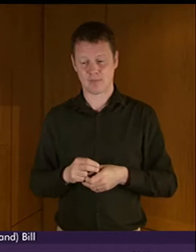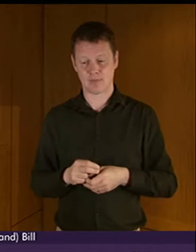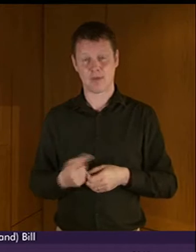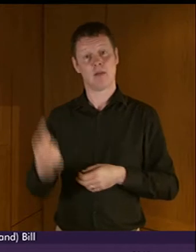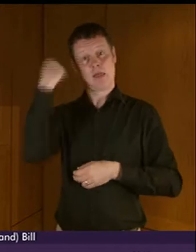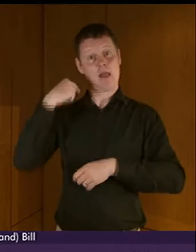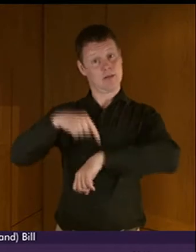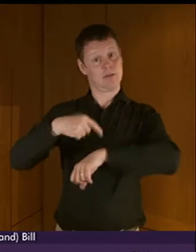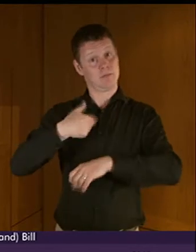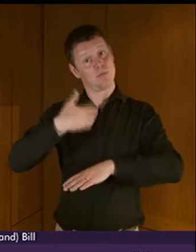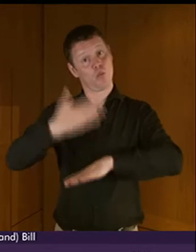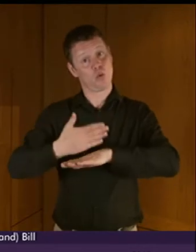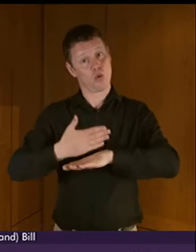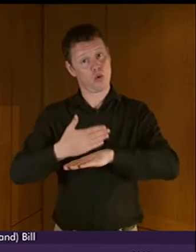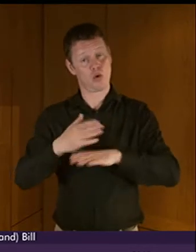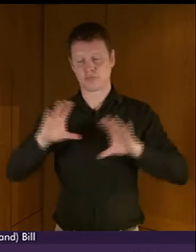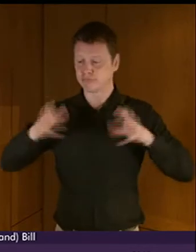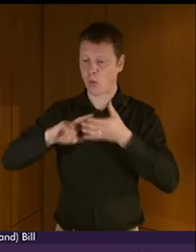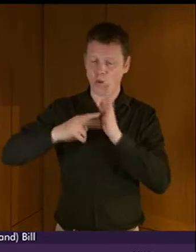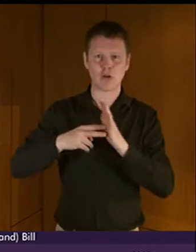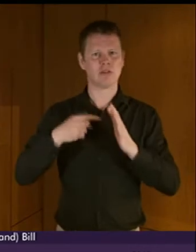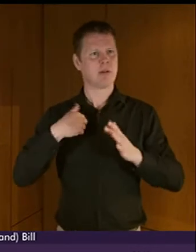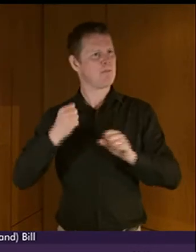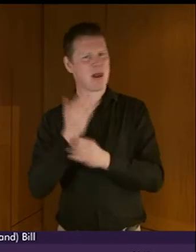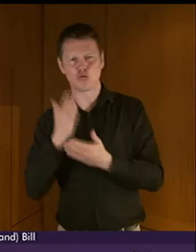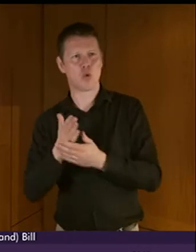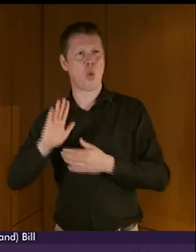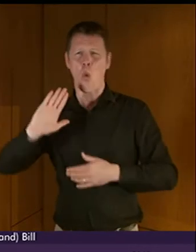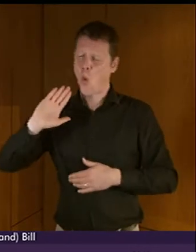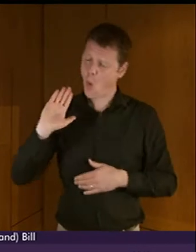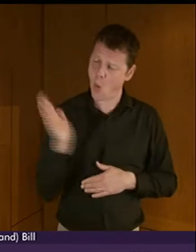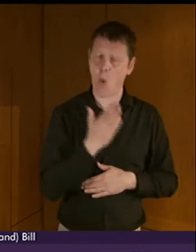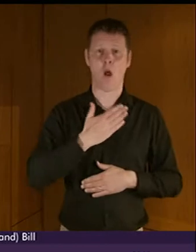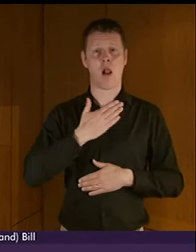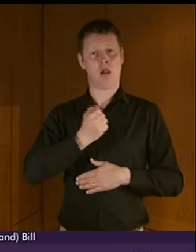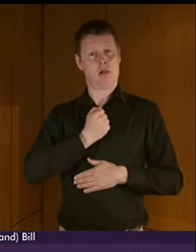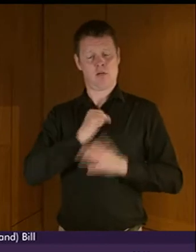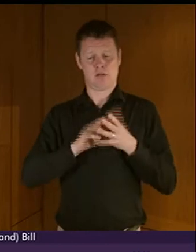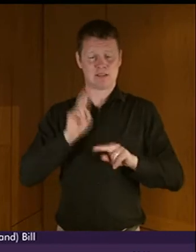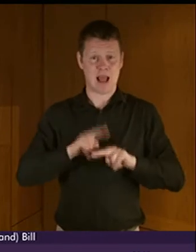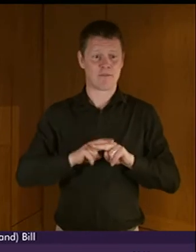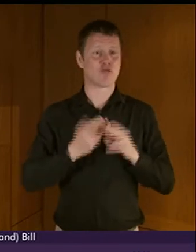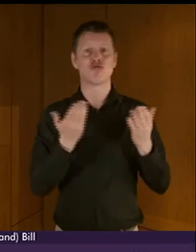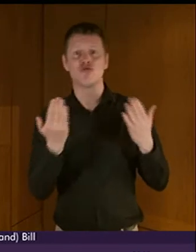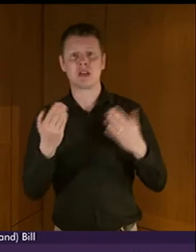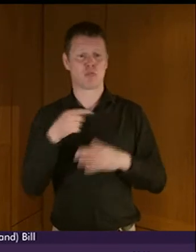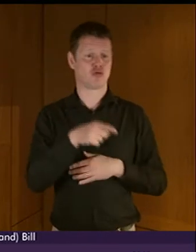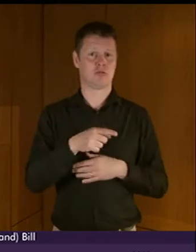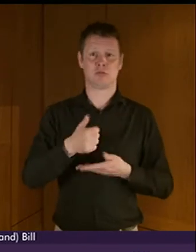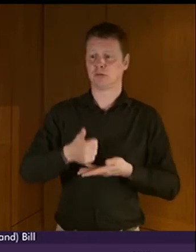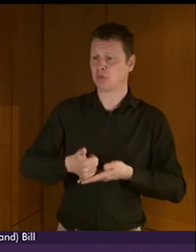that staff, all staff, reception staff, social workers, support workers, volunteers,